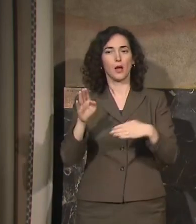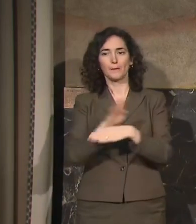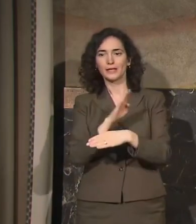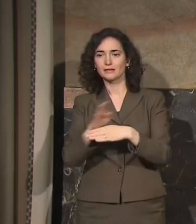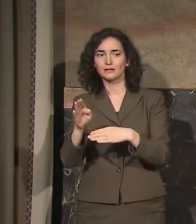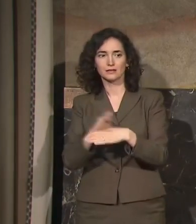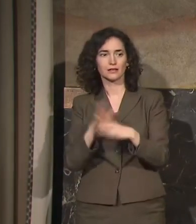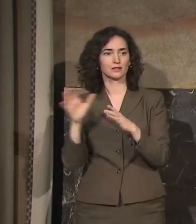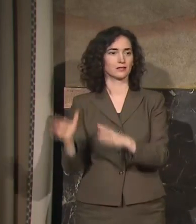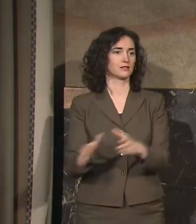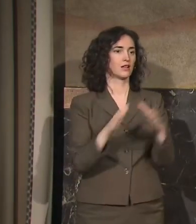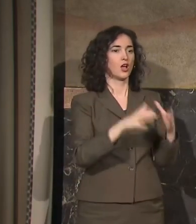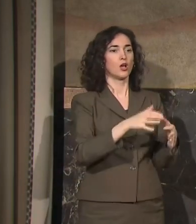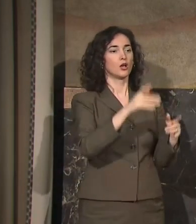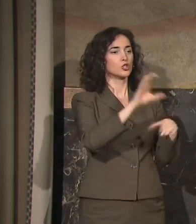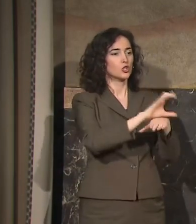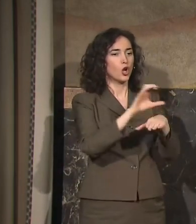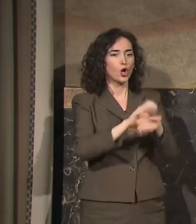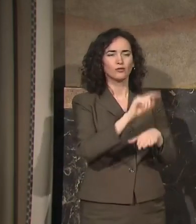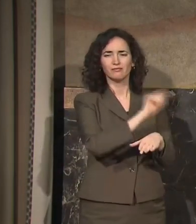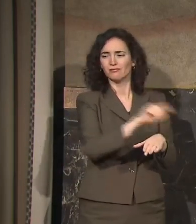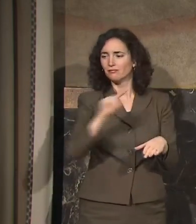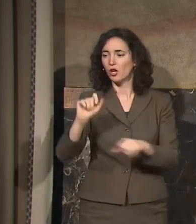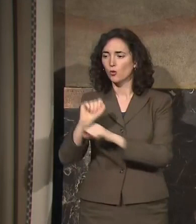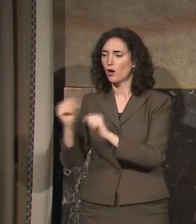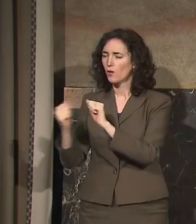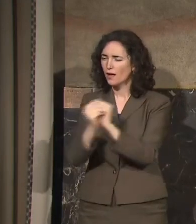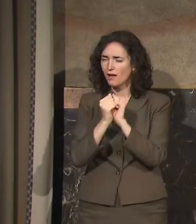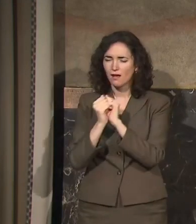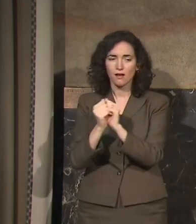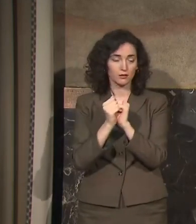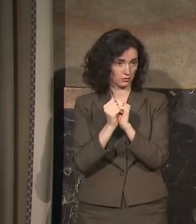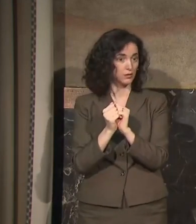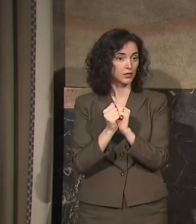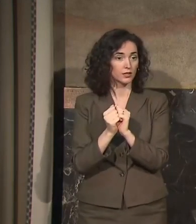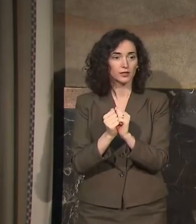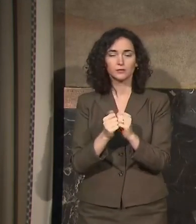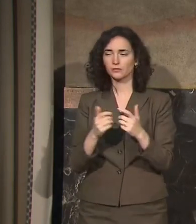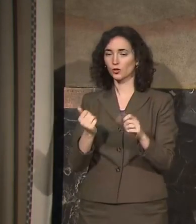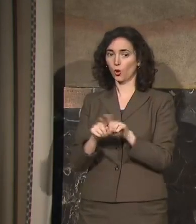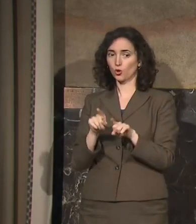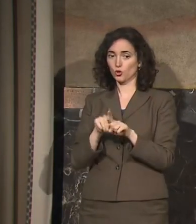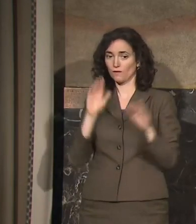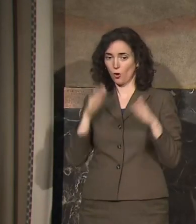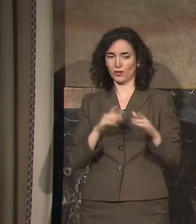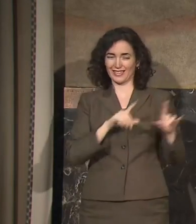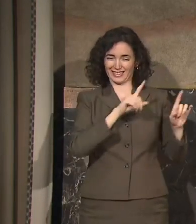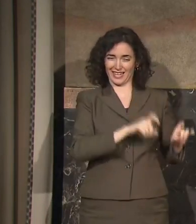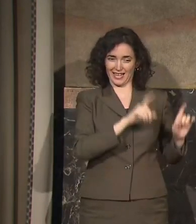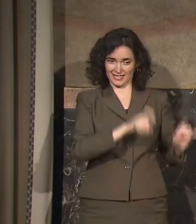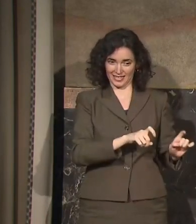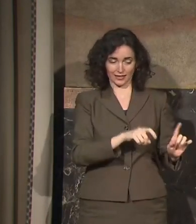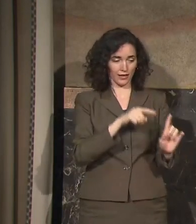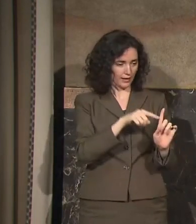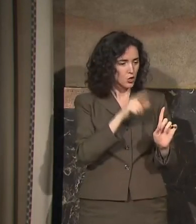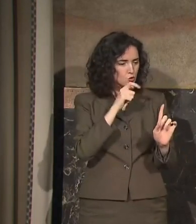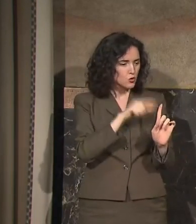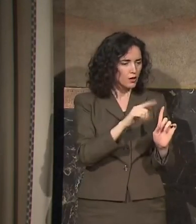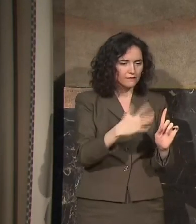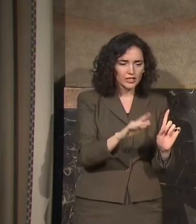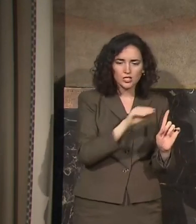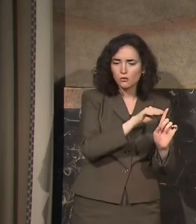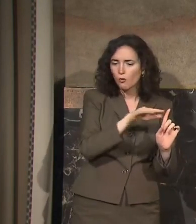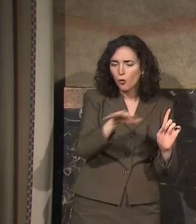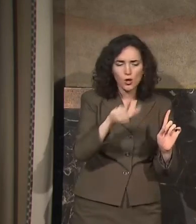community, and then really focused on testing and contact tracing. So that if it ever starts to resurge,